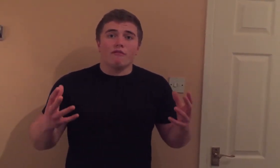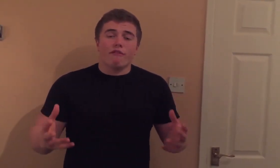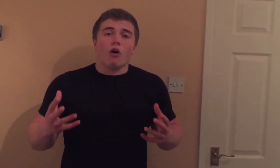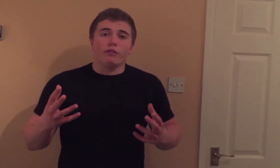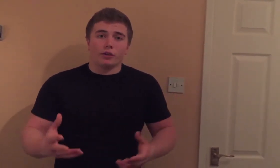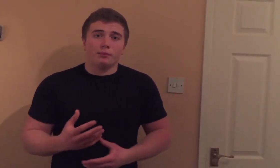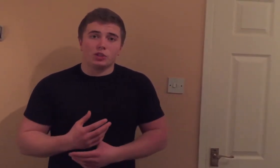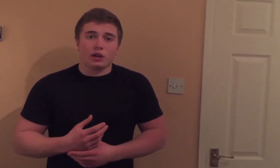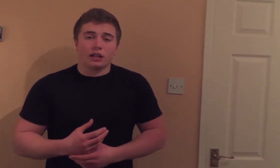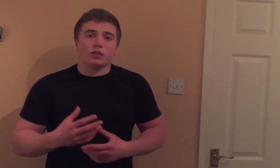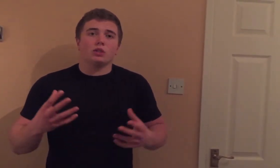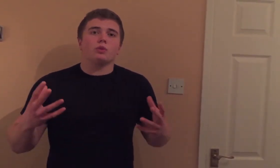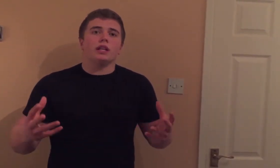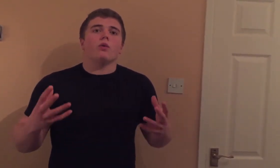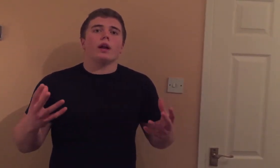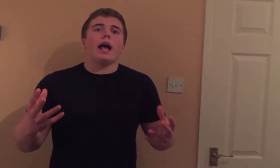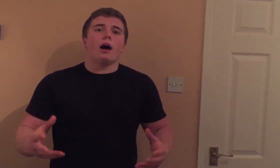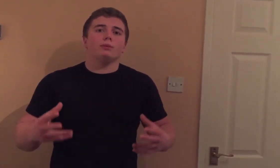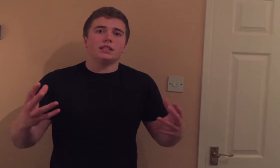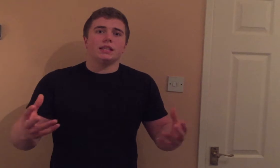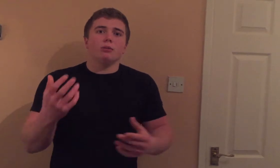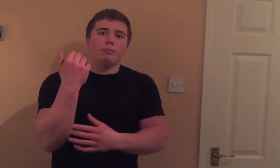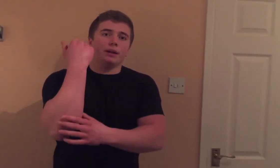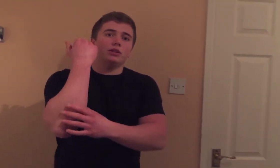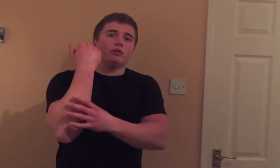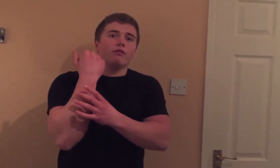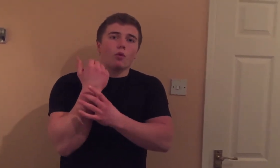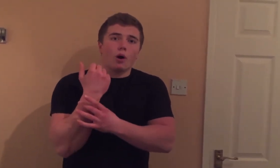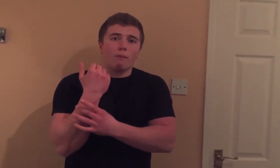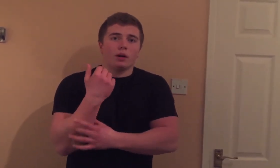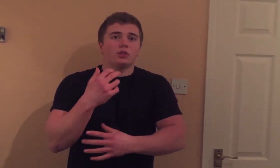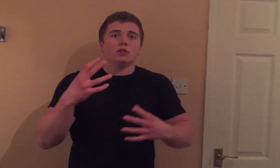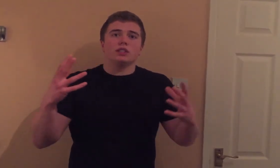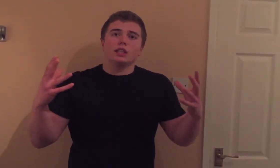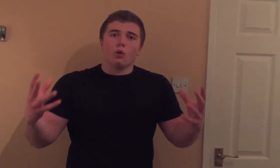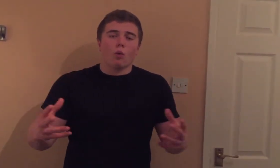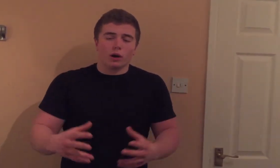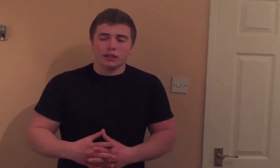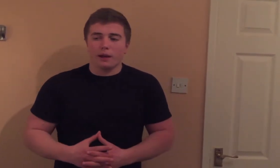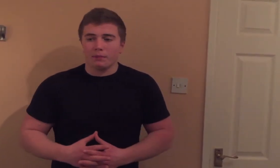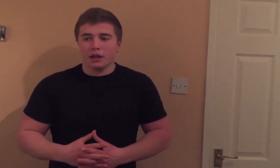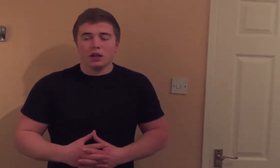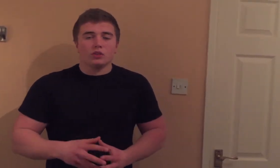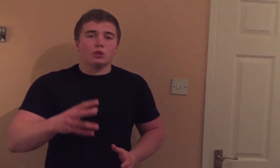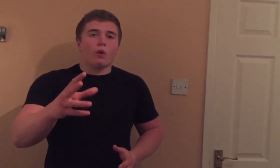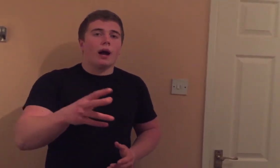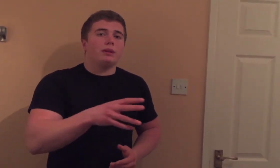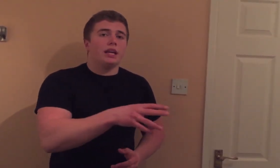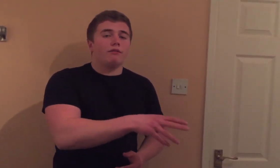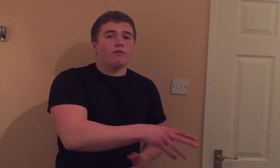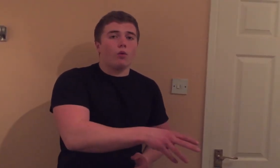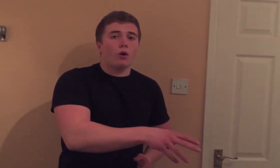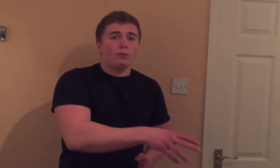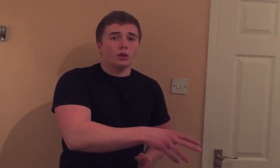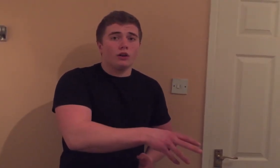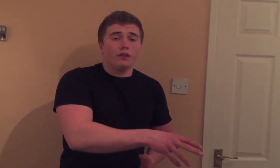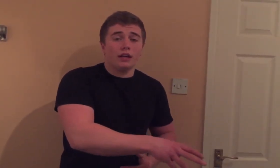involve grip strength. So that's really going to help still build your forearm muscles and still work them. So that's why I'm taking forearms out of it.